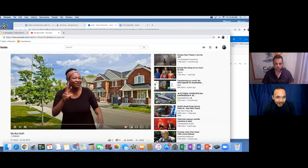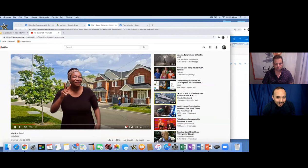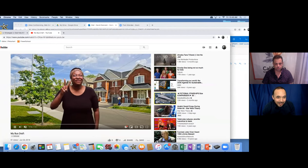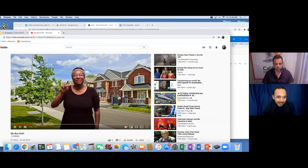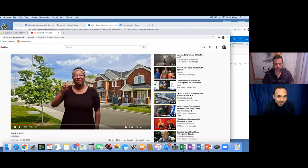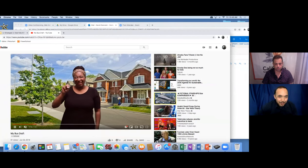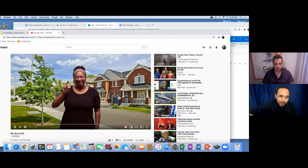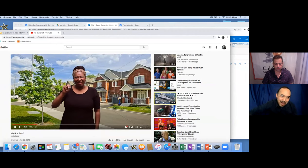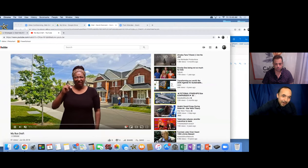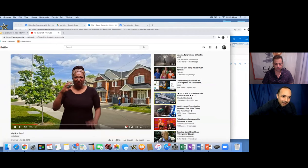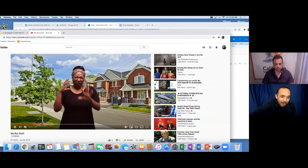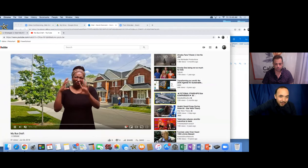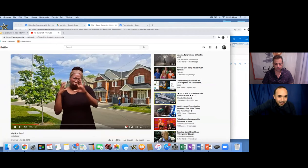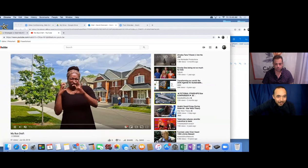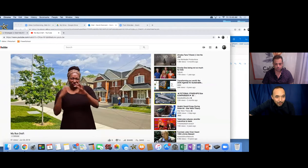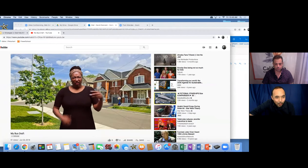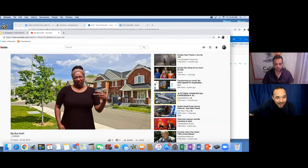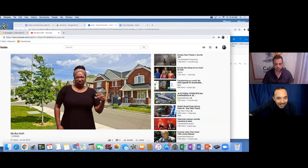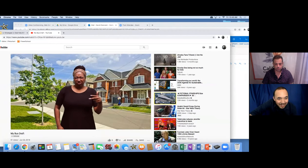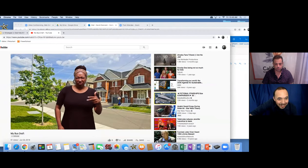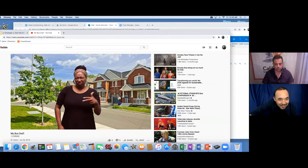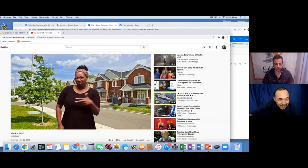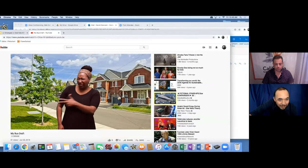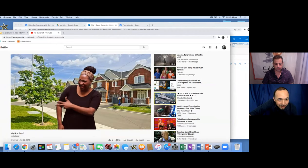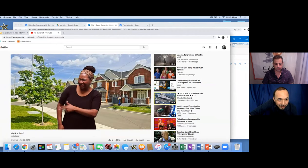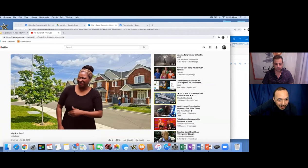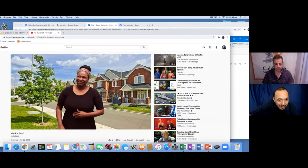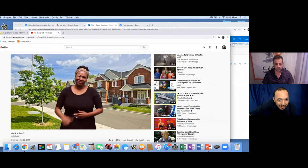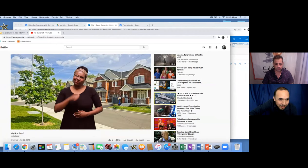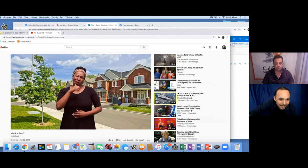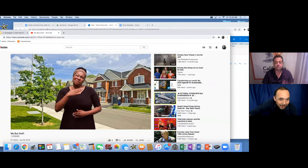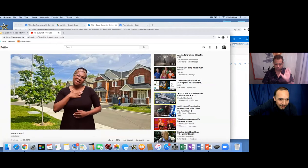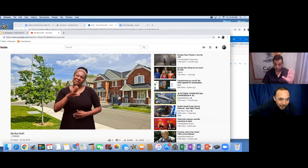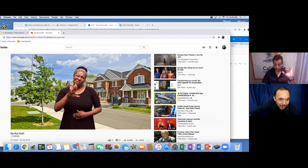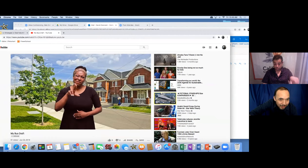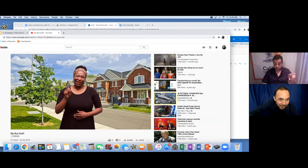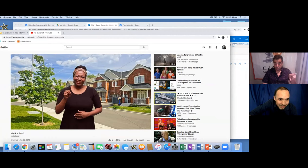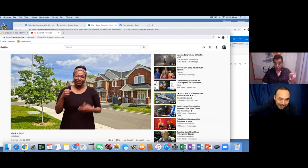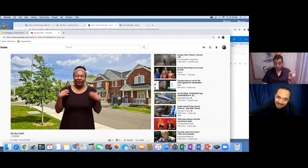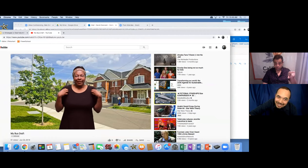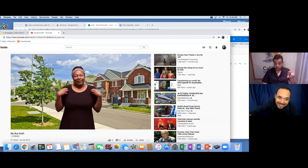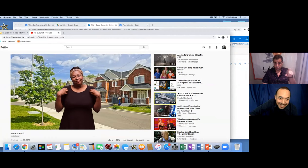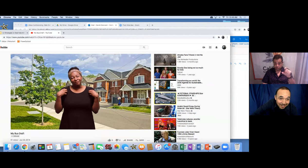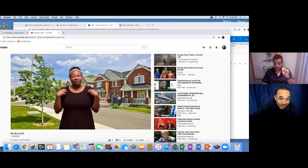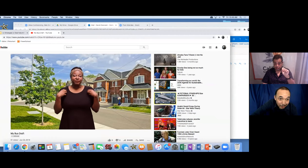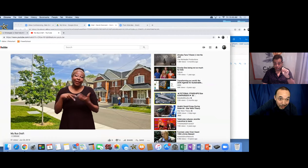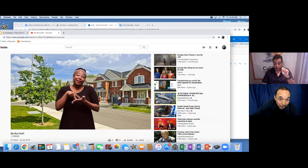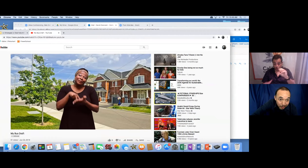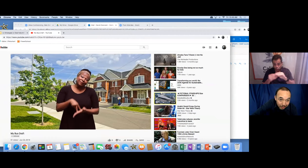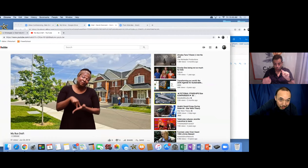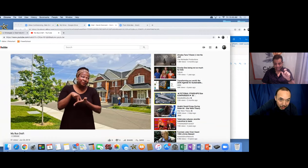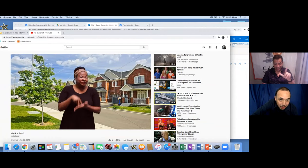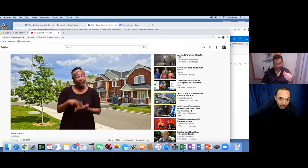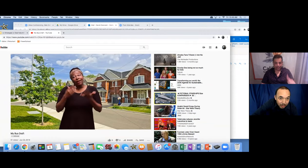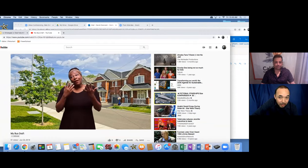There's a kid. He's got his backpack on. He's waiting and sees a van coming down the street. And that is not my